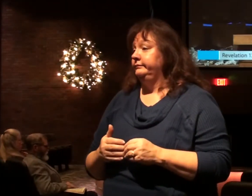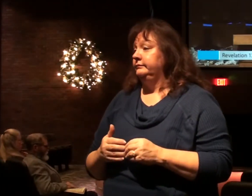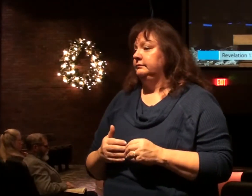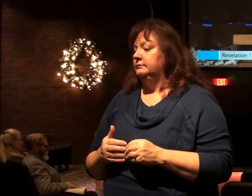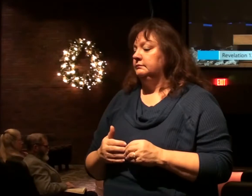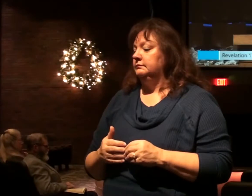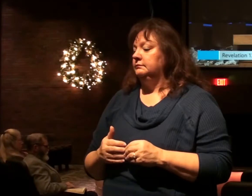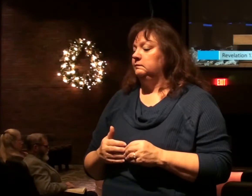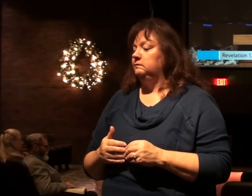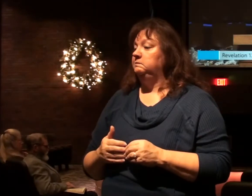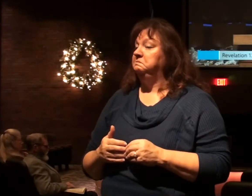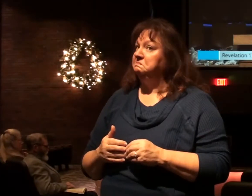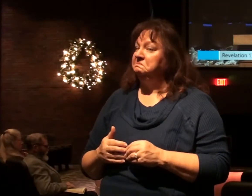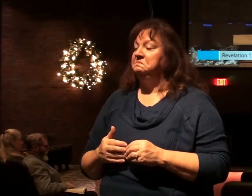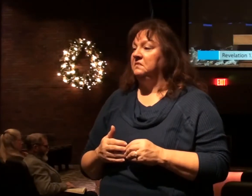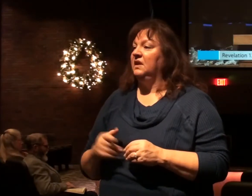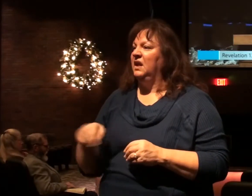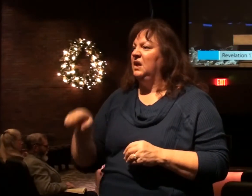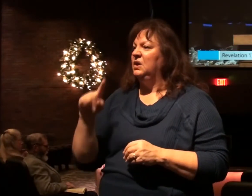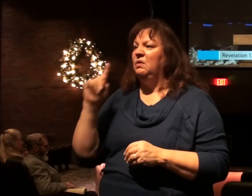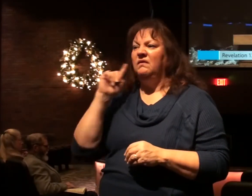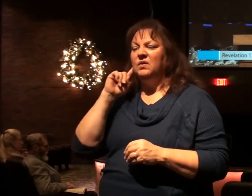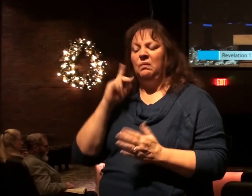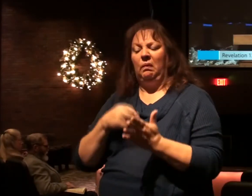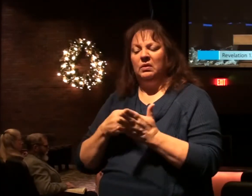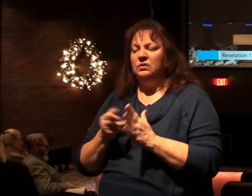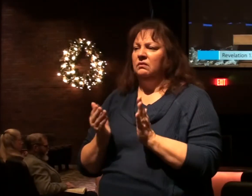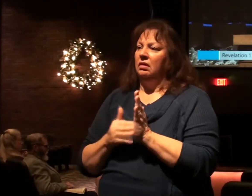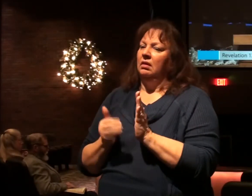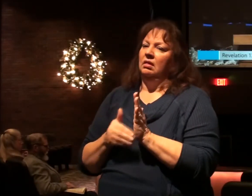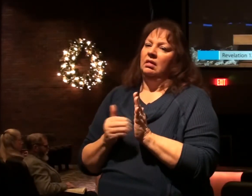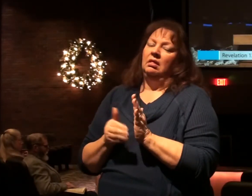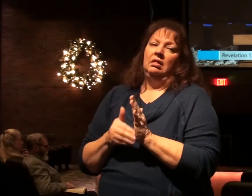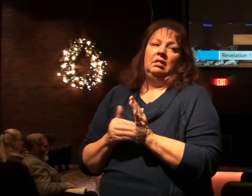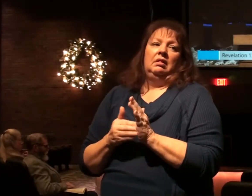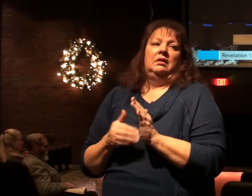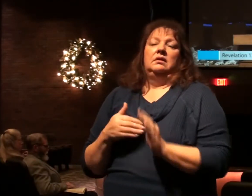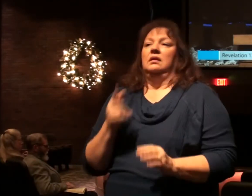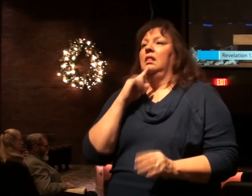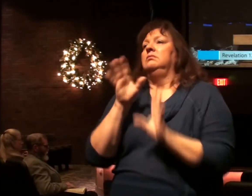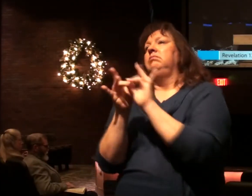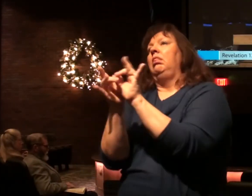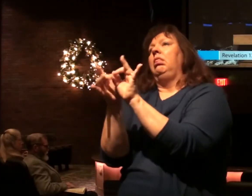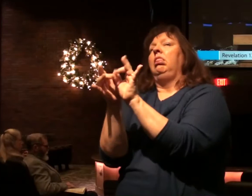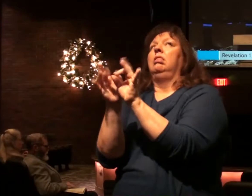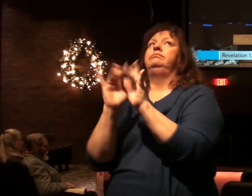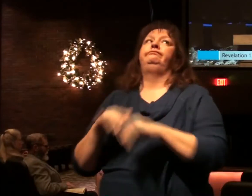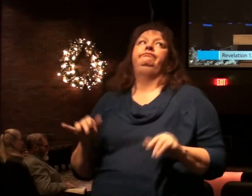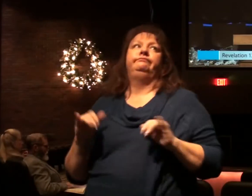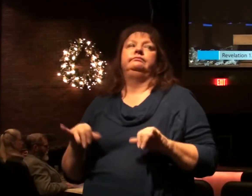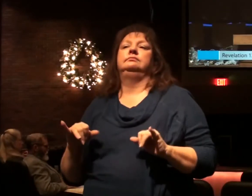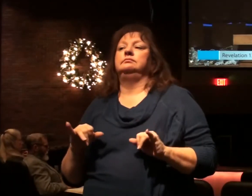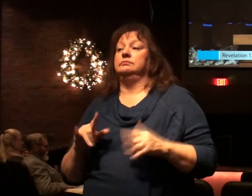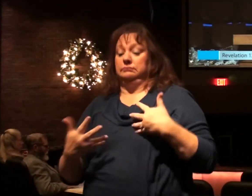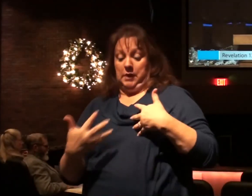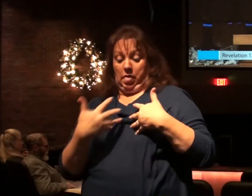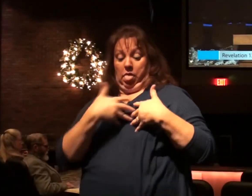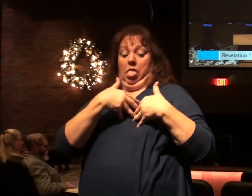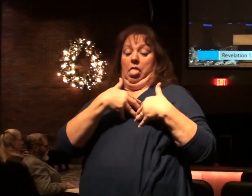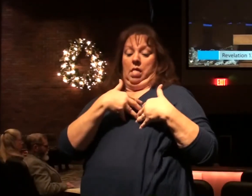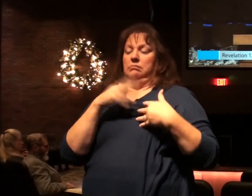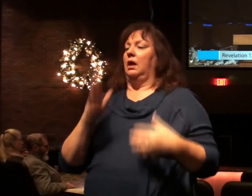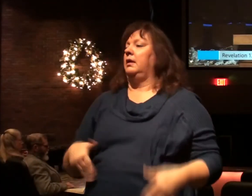And that could be understood. Some of you have heard the gospel so many times you could give it back, but you never believed it.